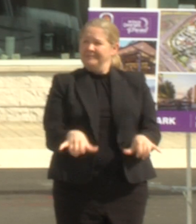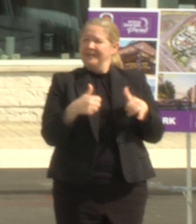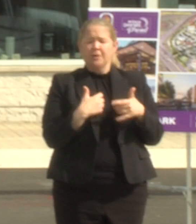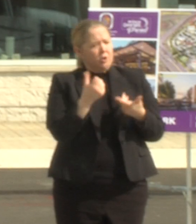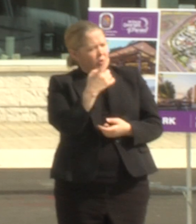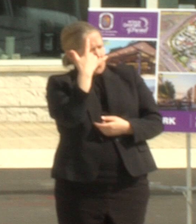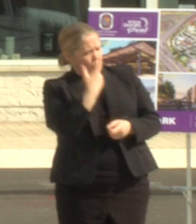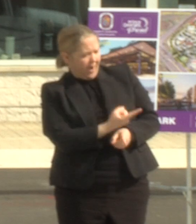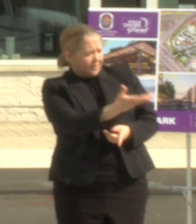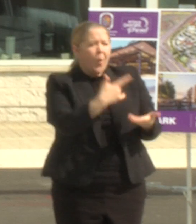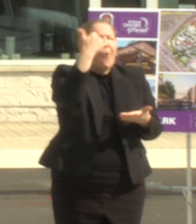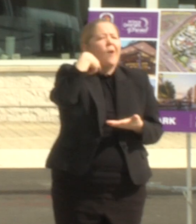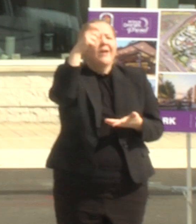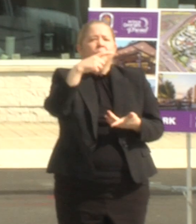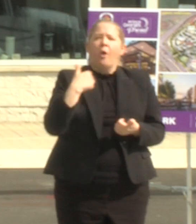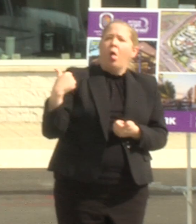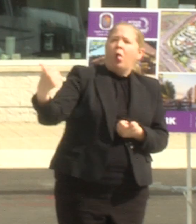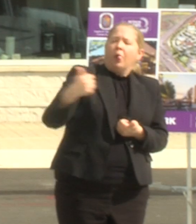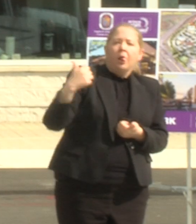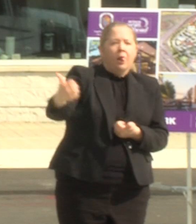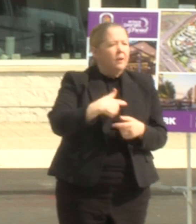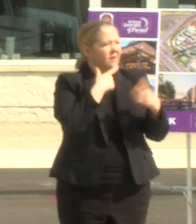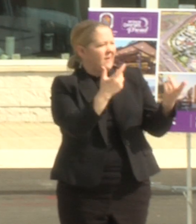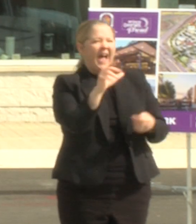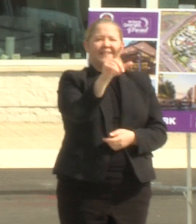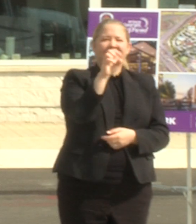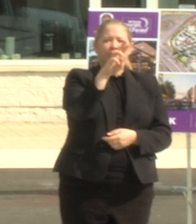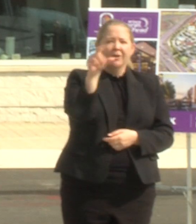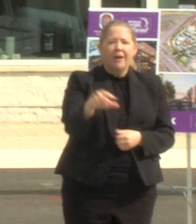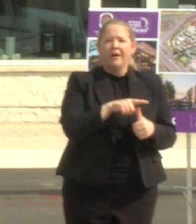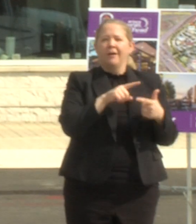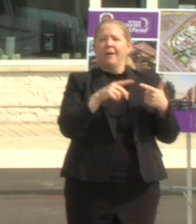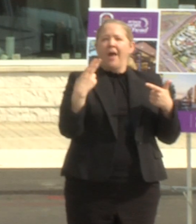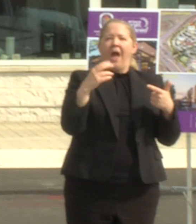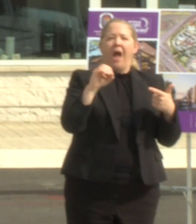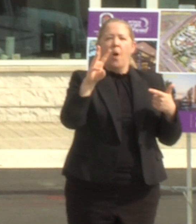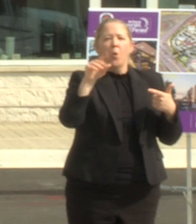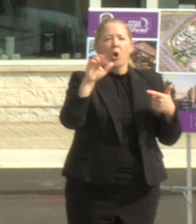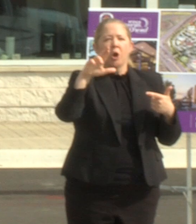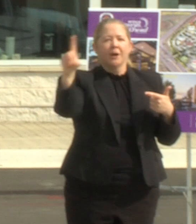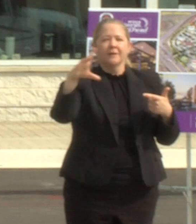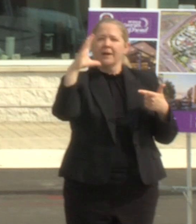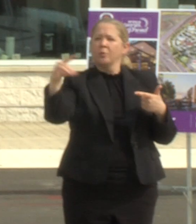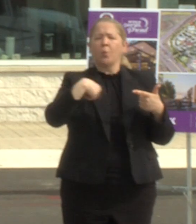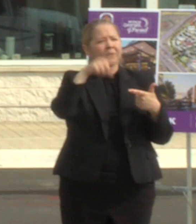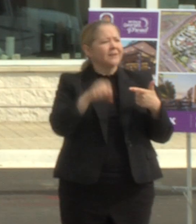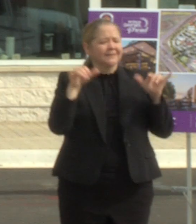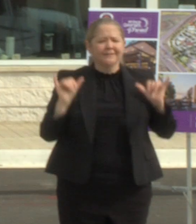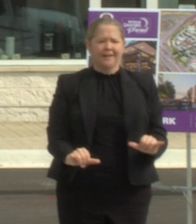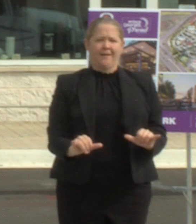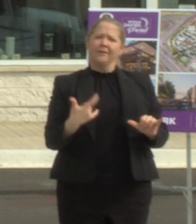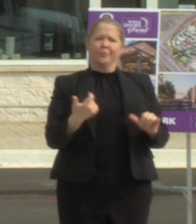have to go out to uh to alexandria and up to howard county into other parts we can stay here we can bring the amenities to these communities